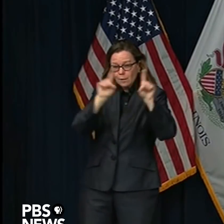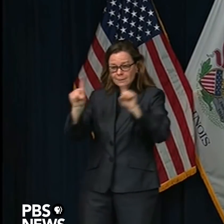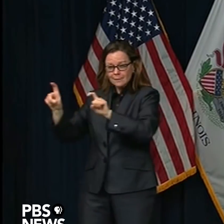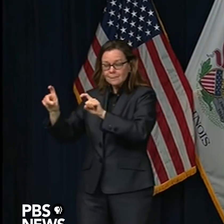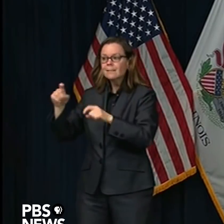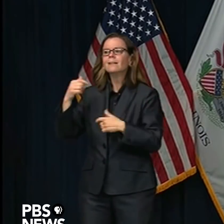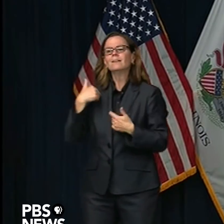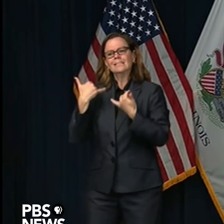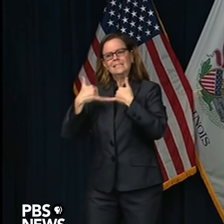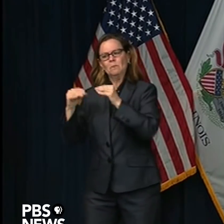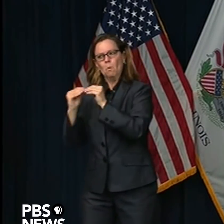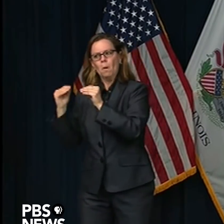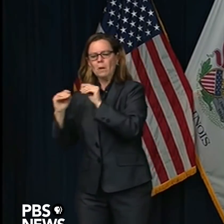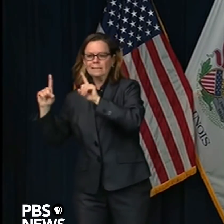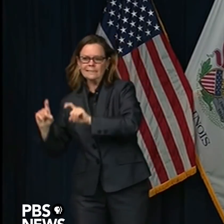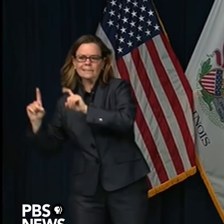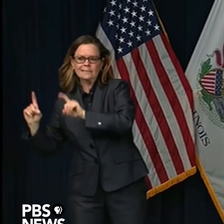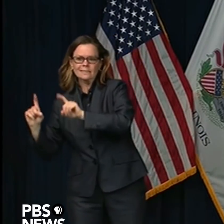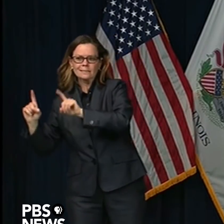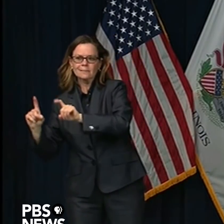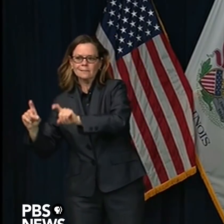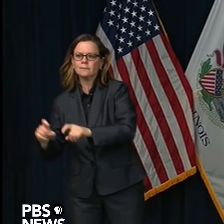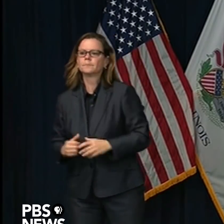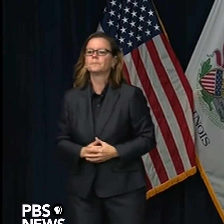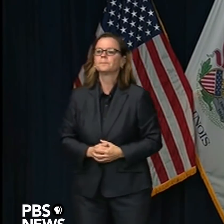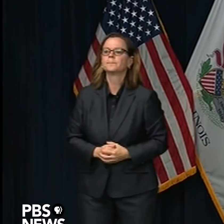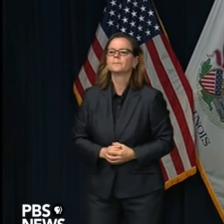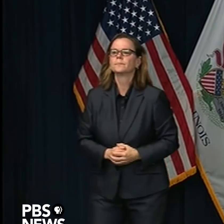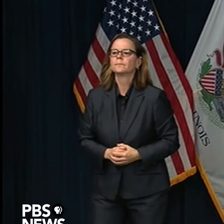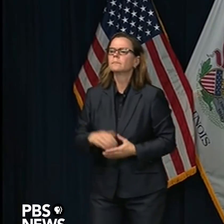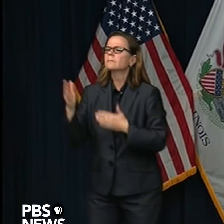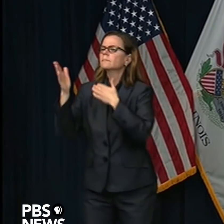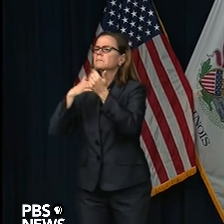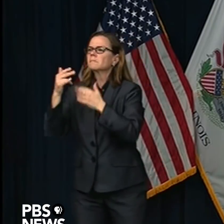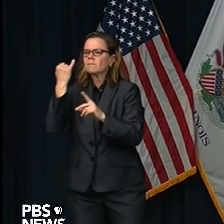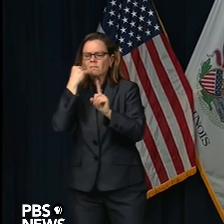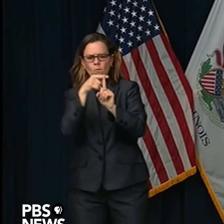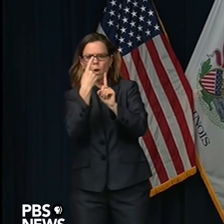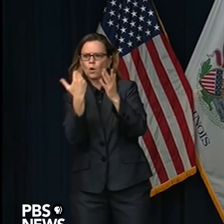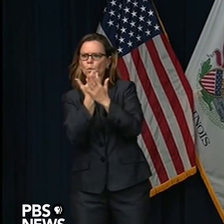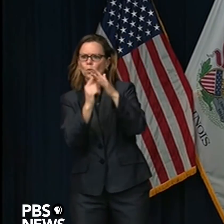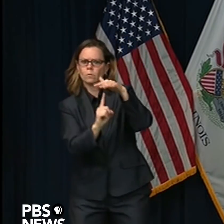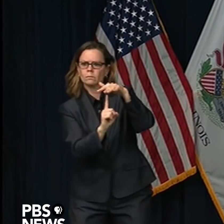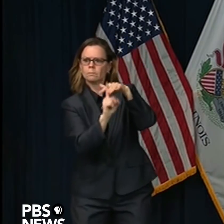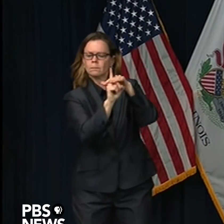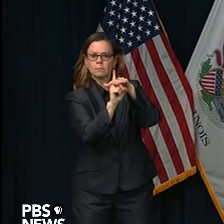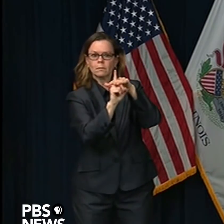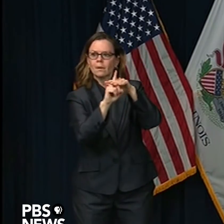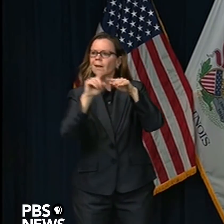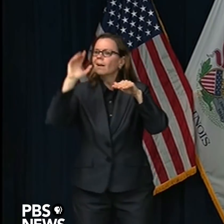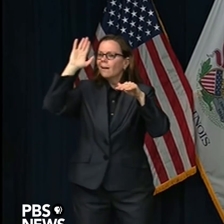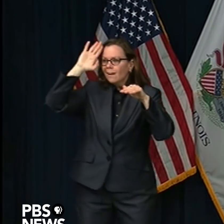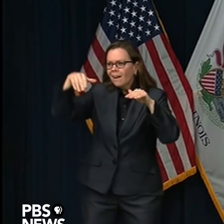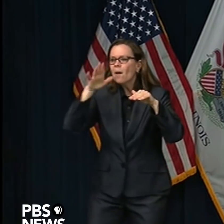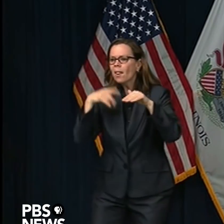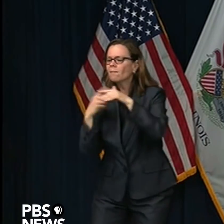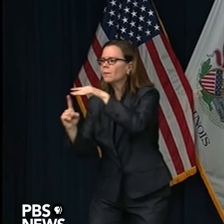for every case that you find, there are many others. doesn't mean, again, we've been stressing that